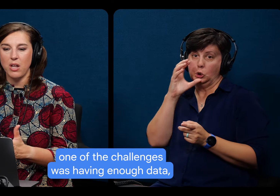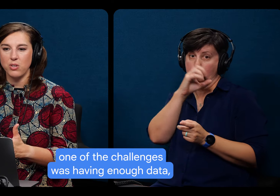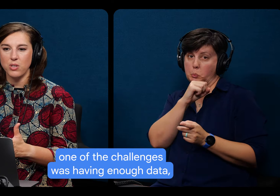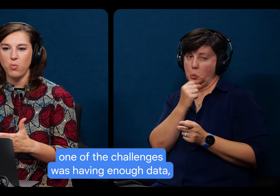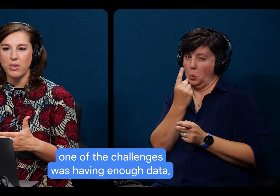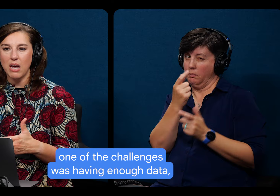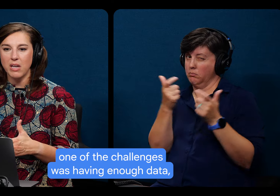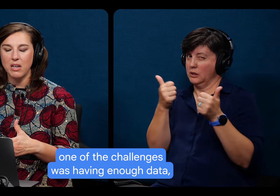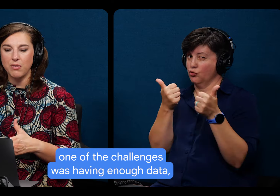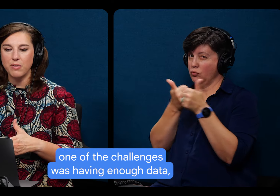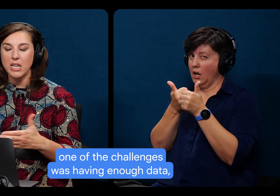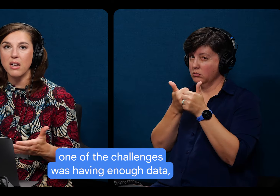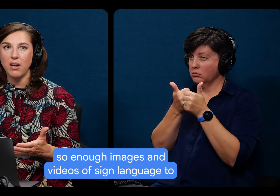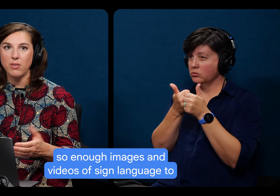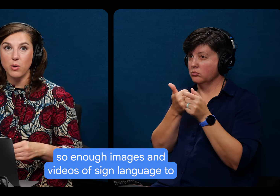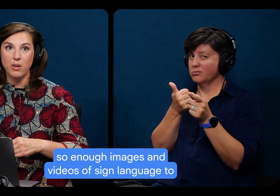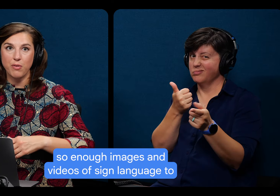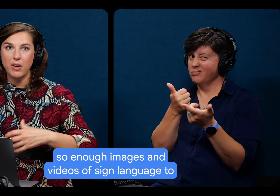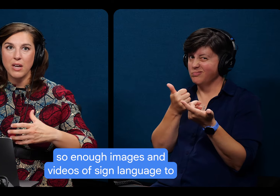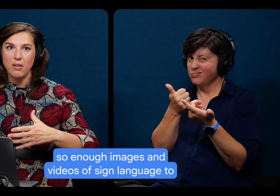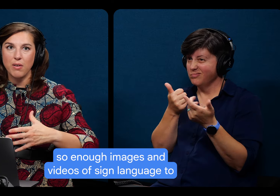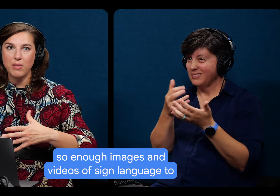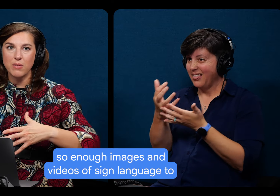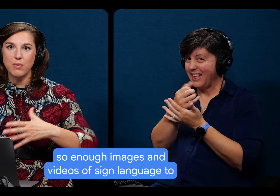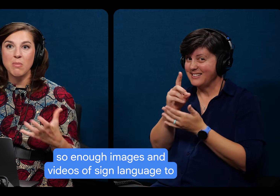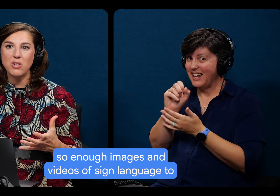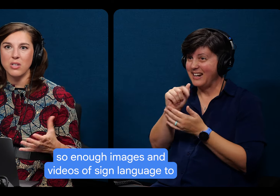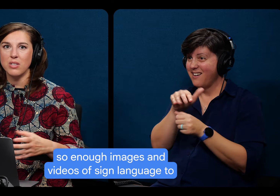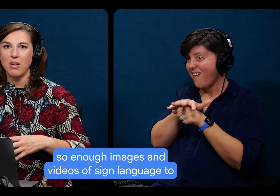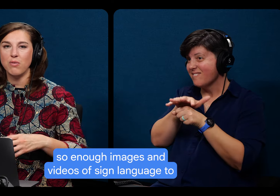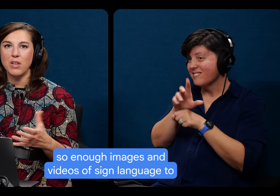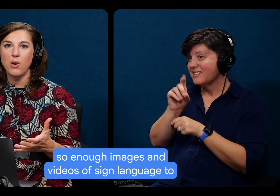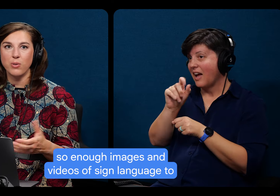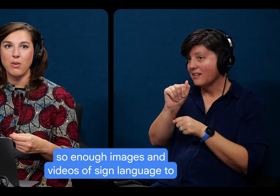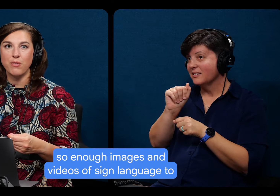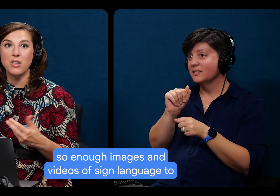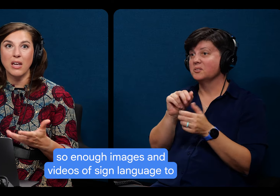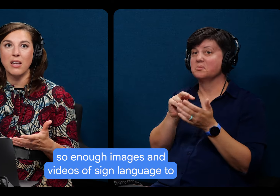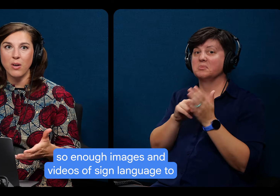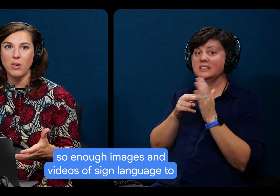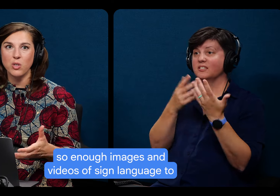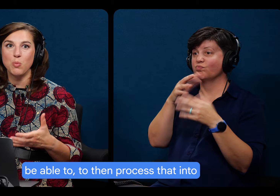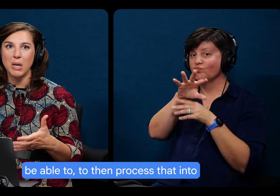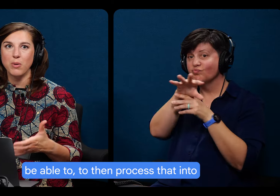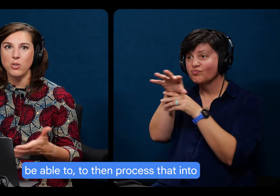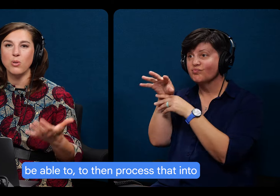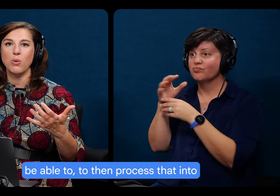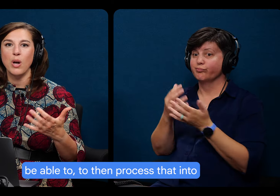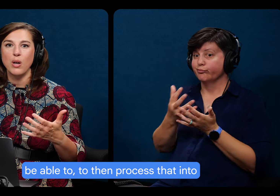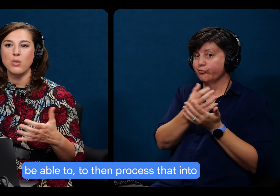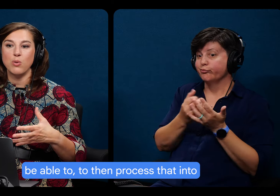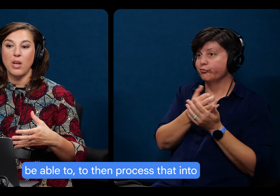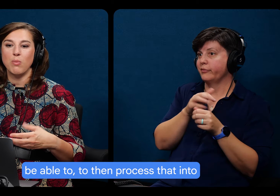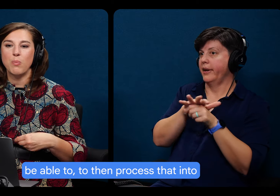of the challenges was having enough data, so enough images and videos of sign language to be able to,